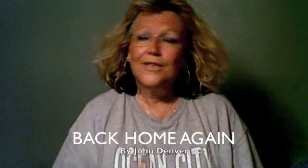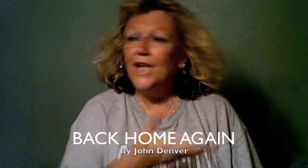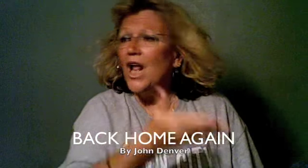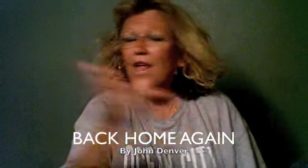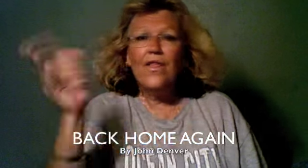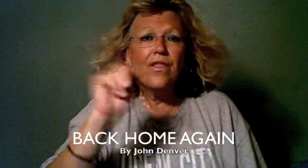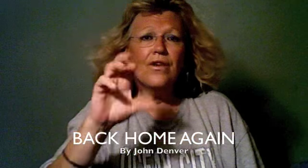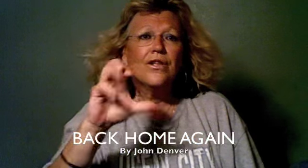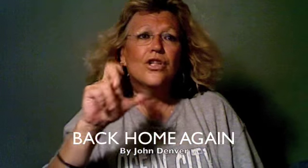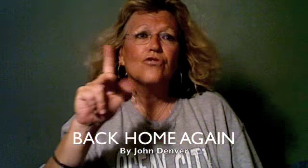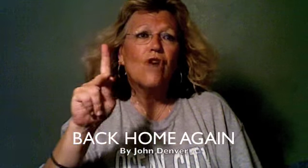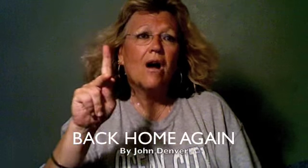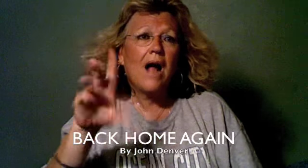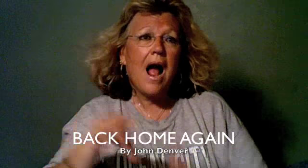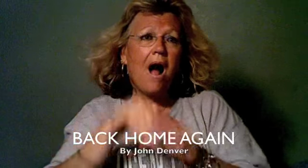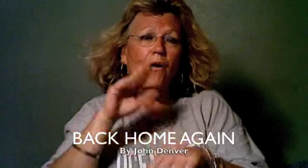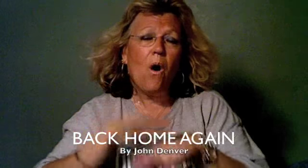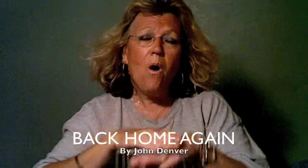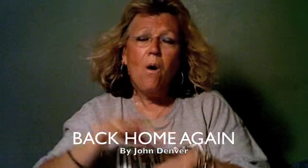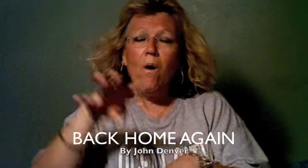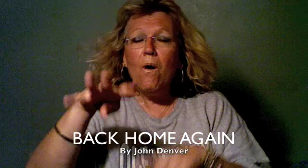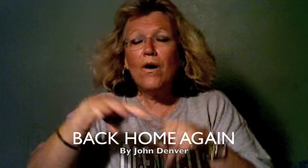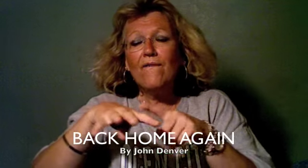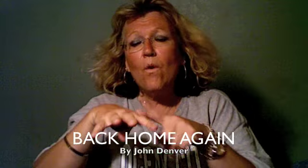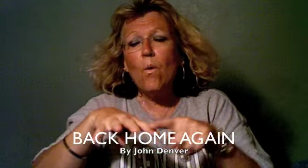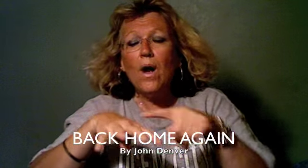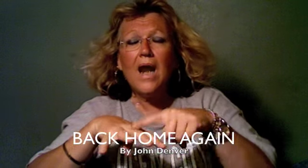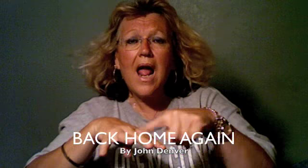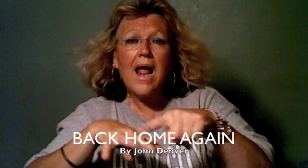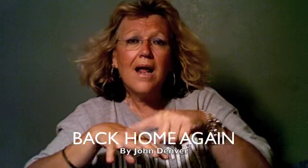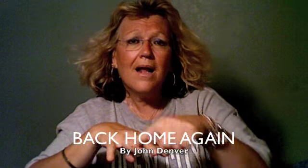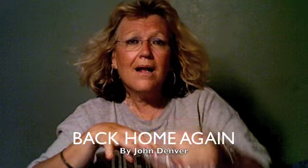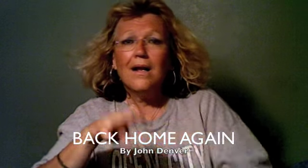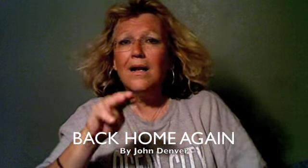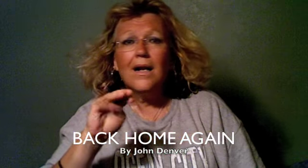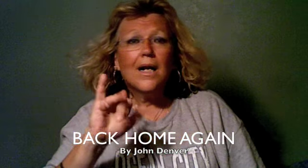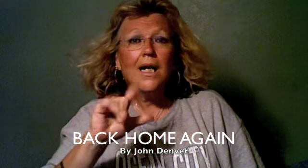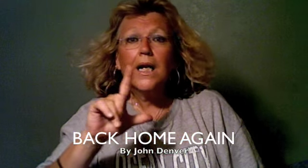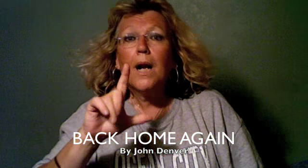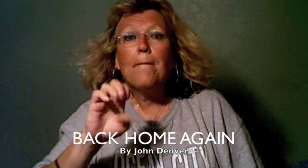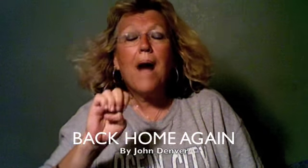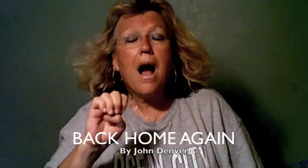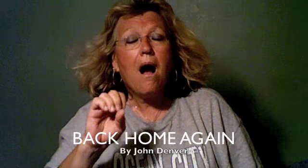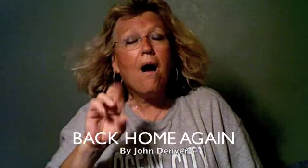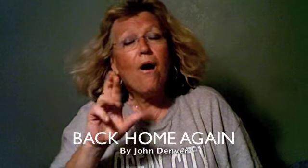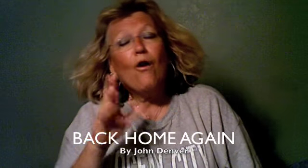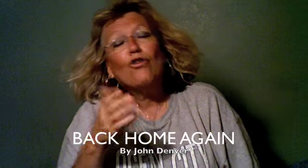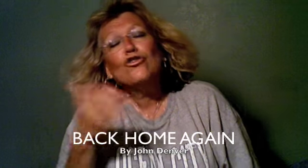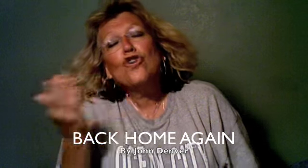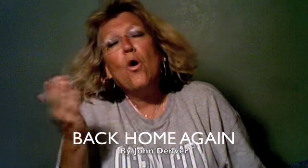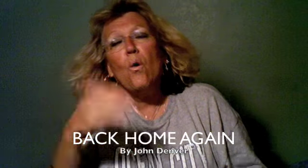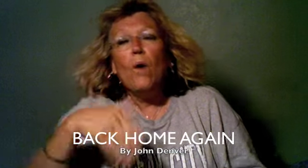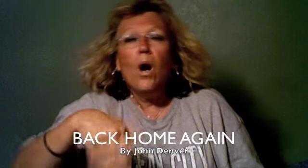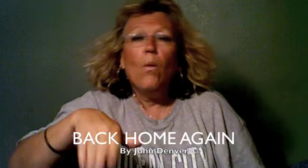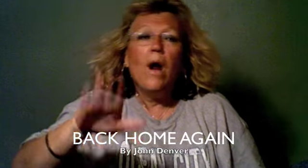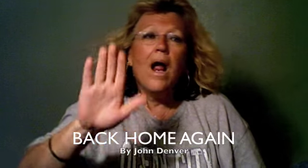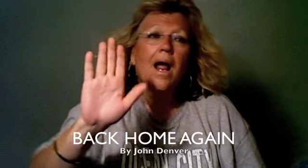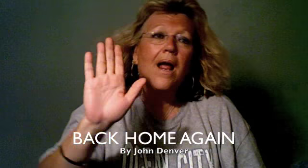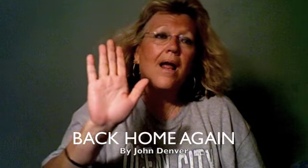There's a truck out on the four-lane, a mile or more away.